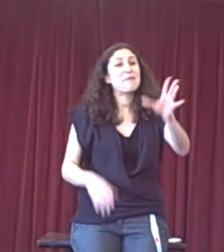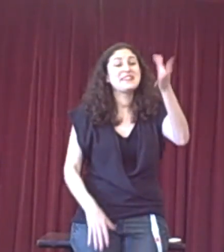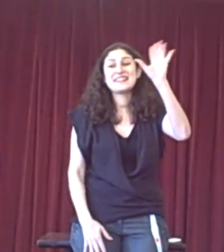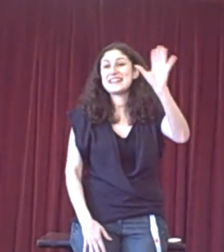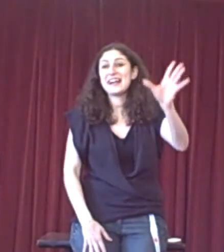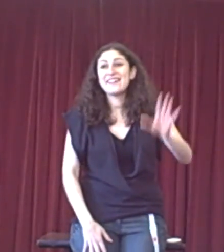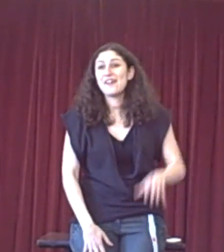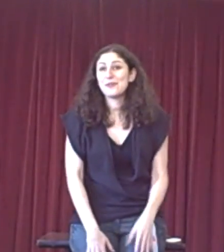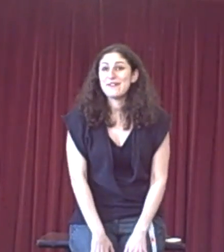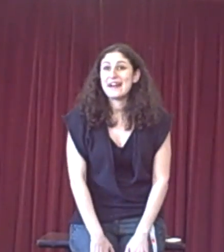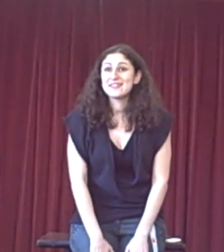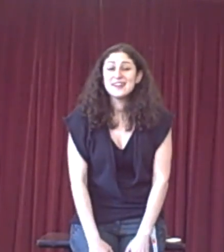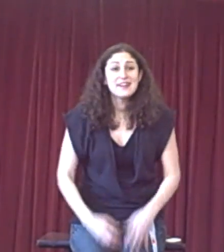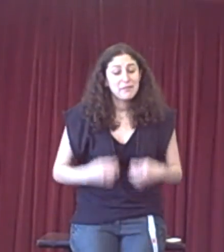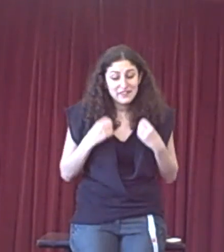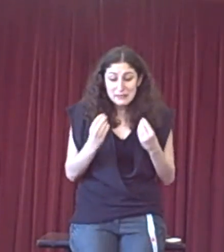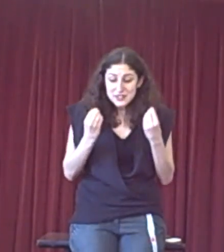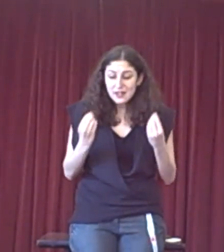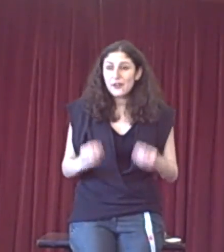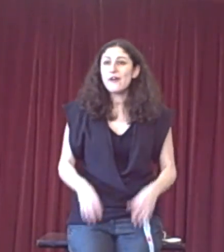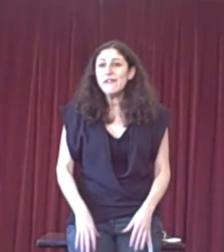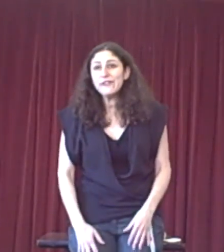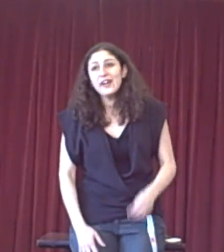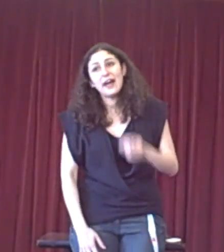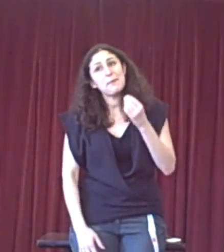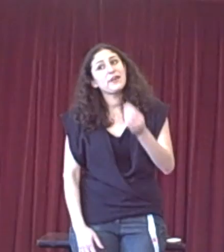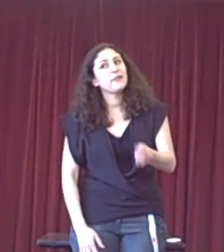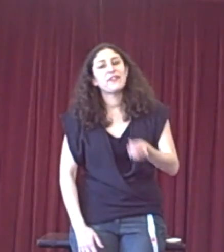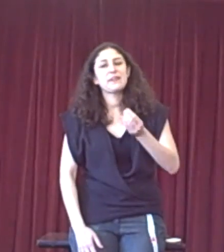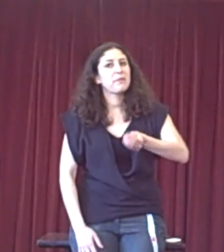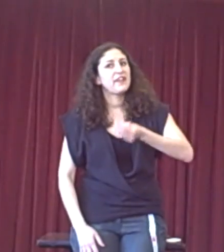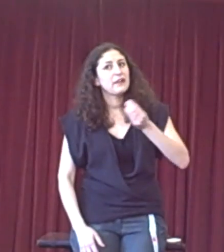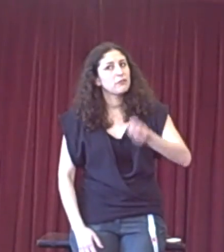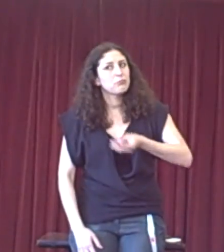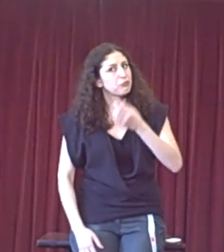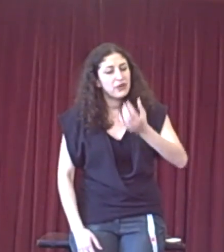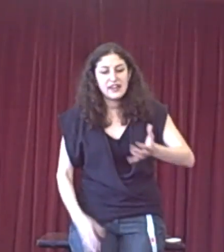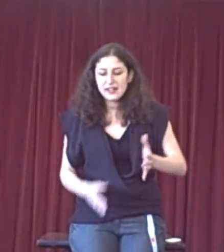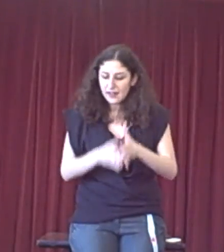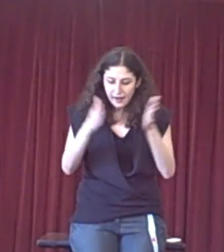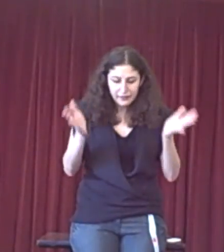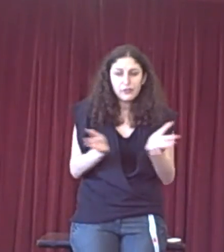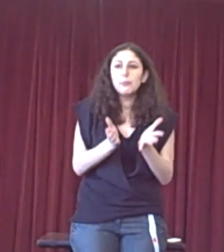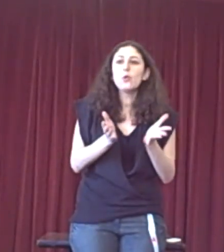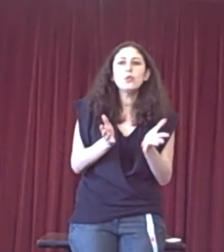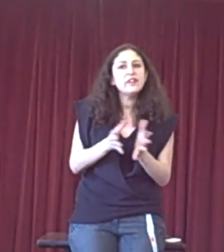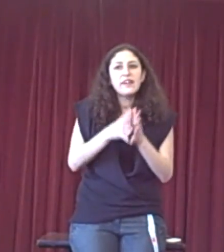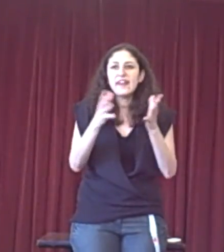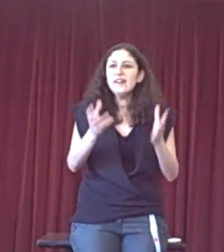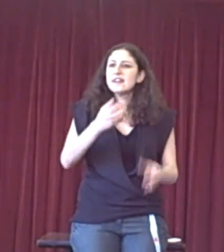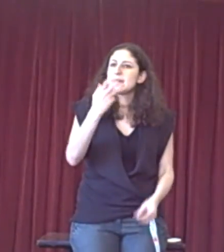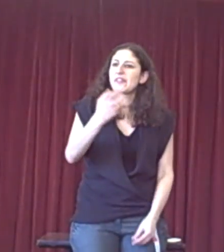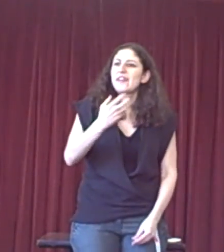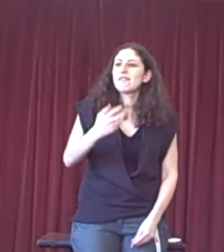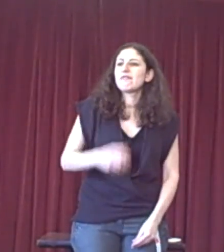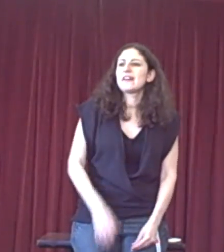happens is exactly the other way around. The teams start off arguing for something pretty small, know, something quite